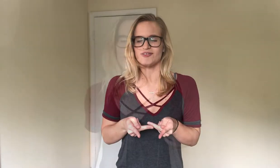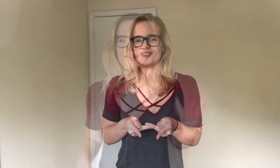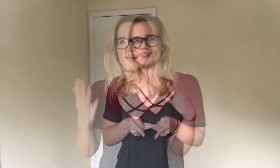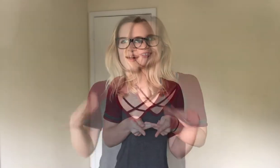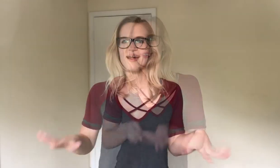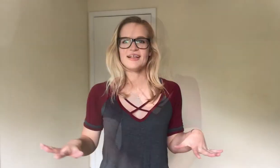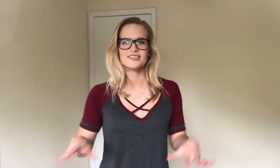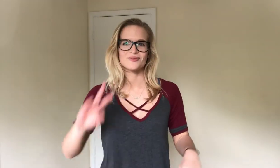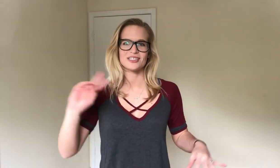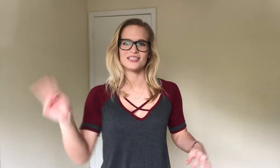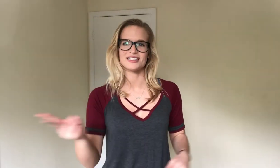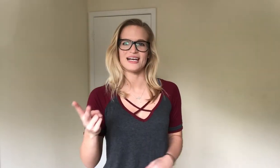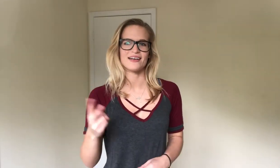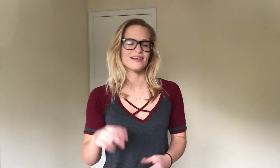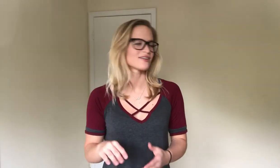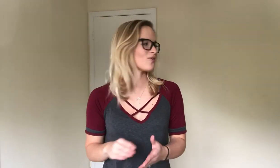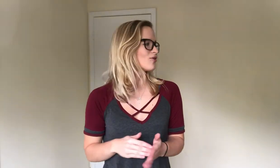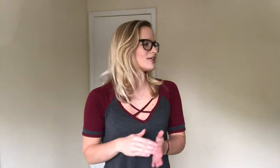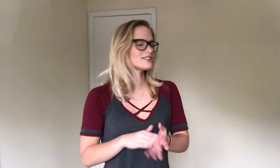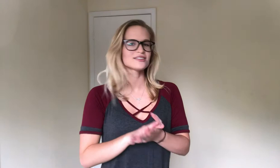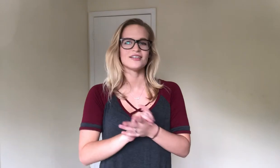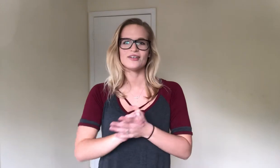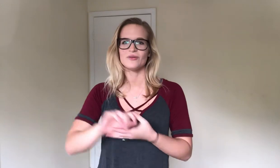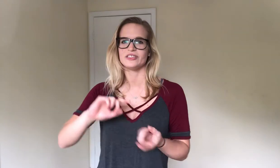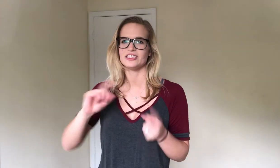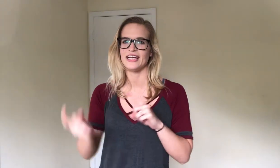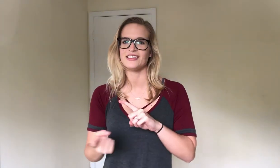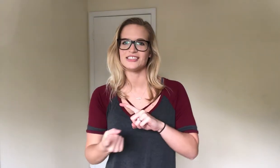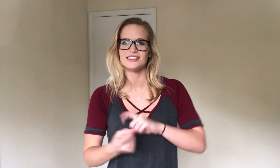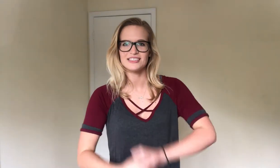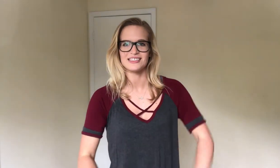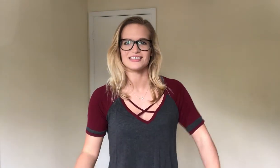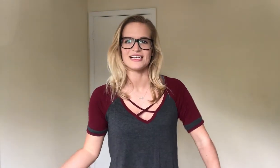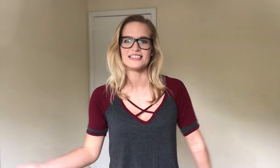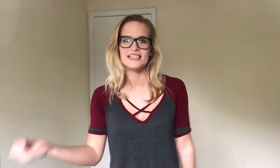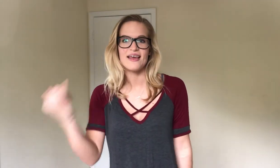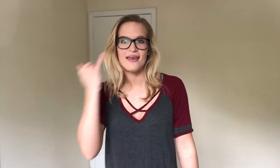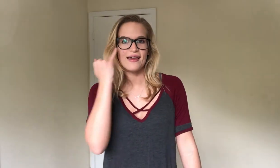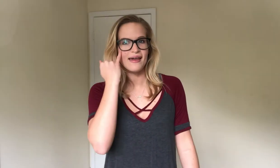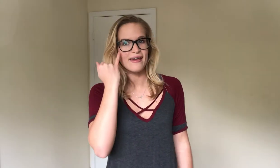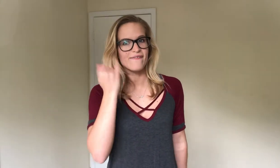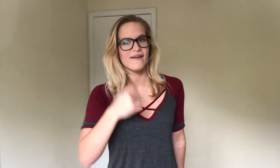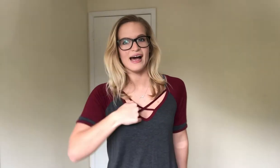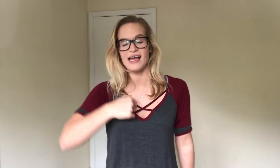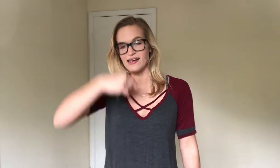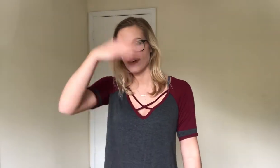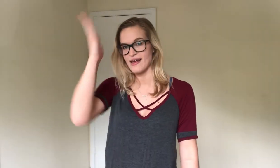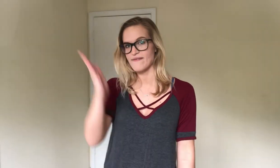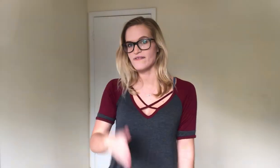Into a. And it ends with the second chorus. Which changes. And it says. If I never.